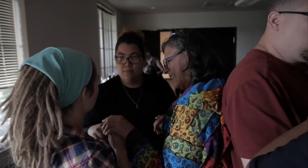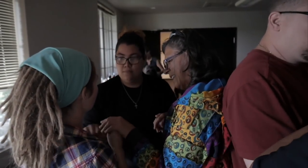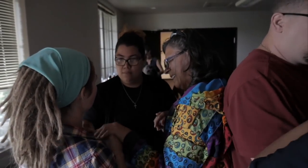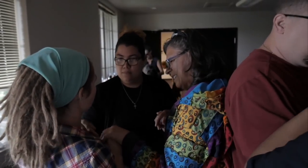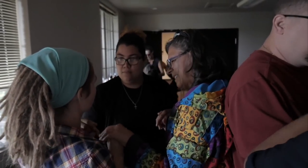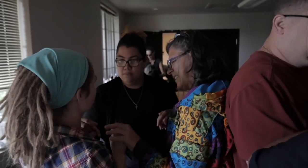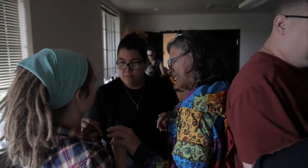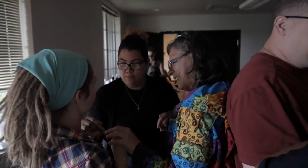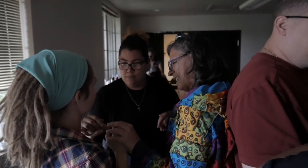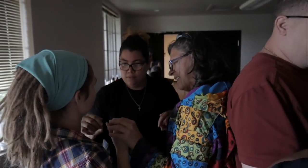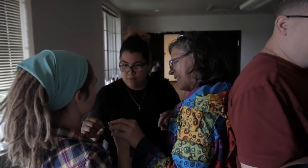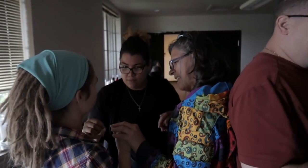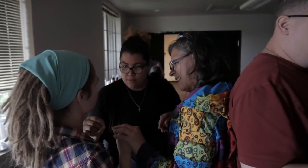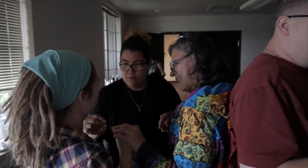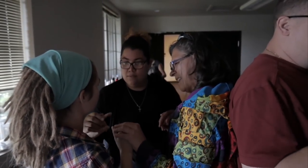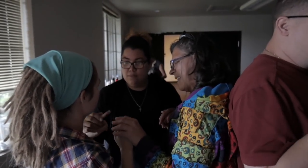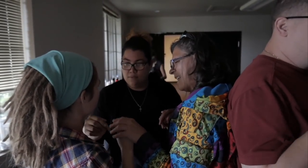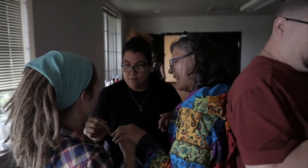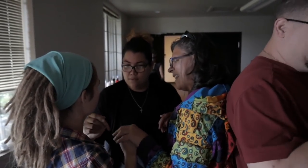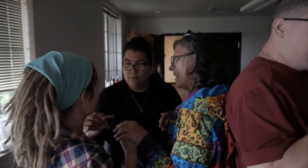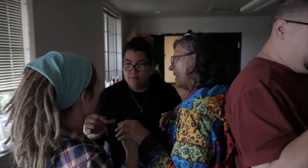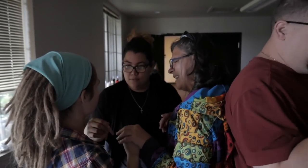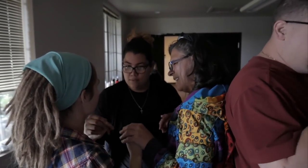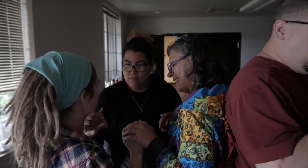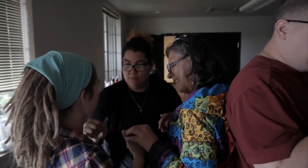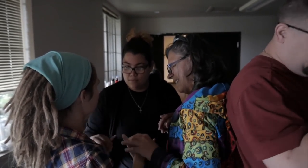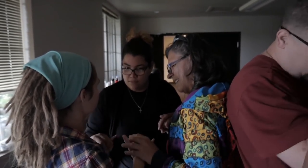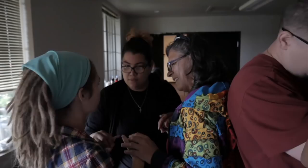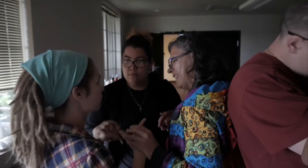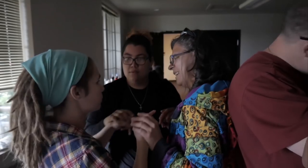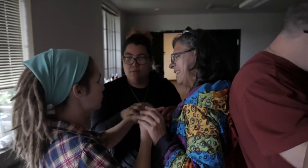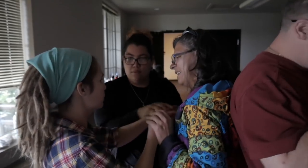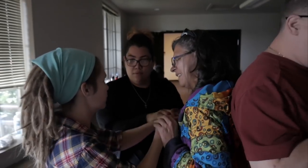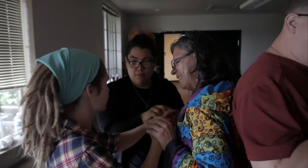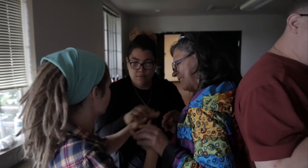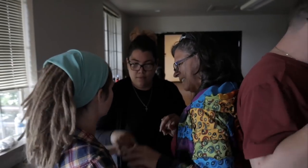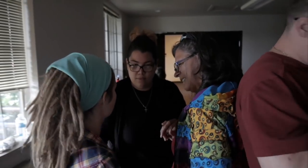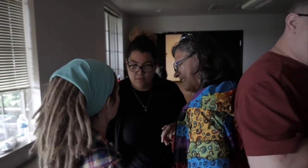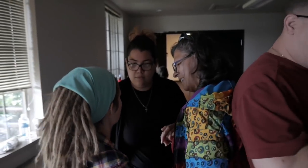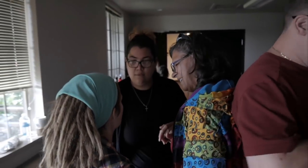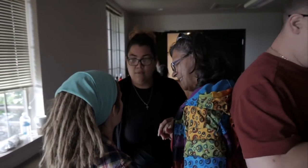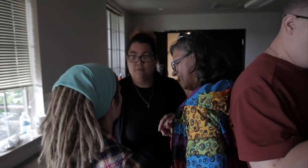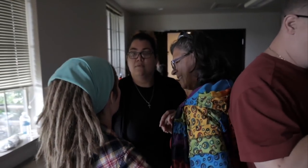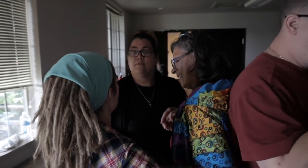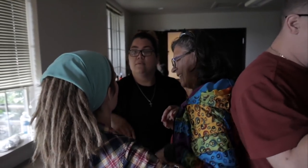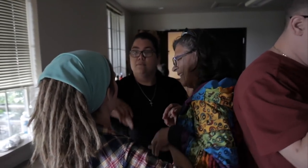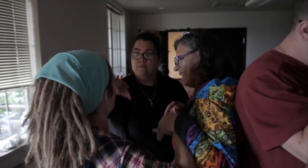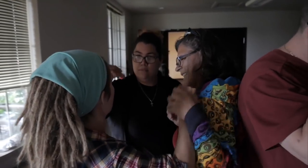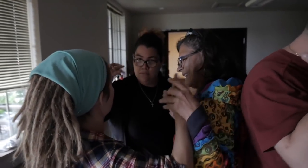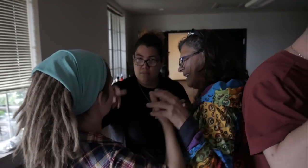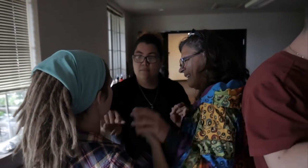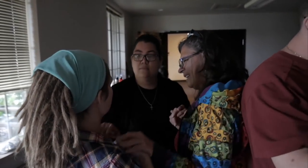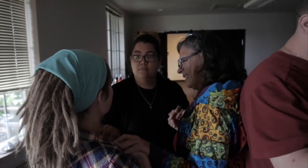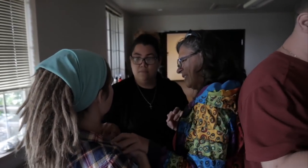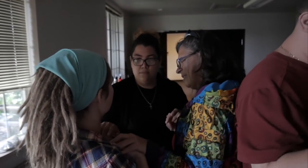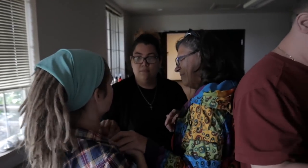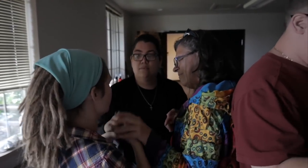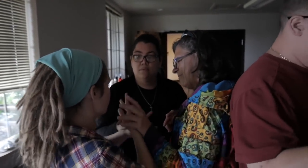This allows the actress playing Juliette to leave the patron with Nurse and get into position for the next scene. Here, for